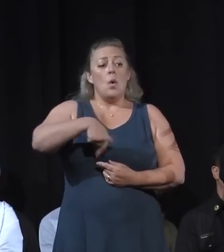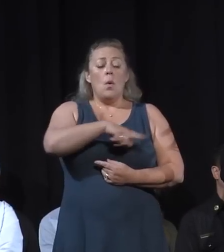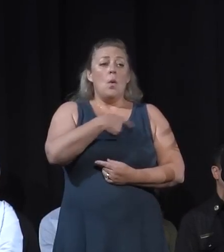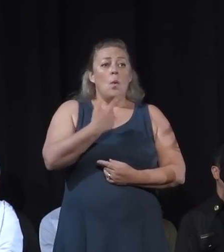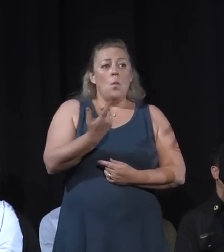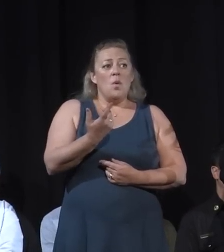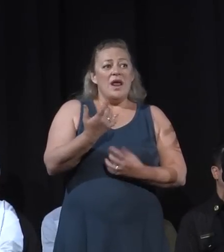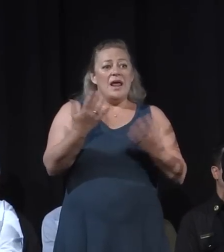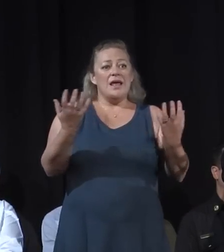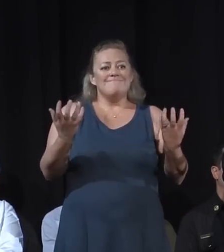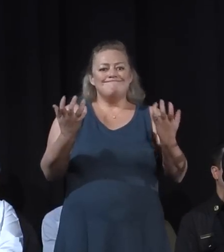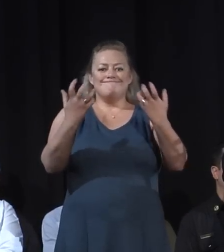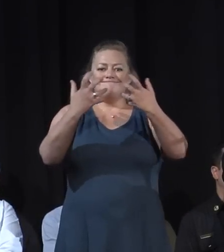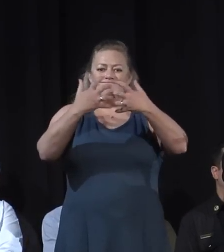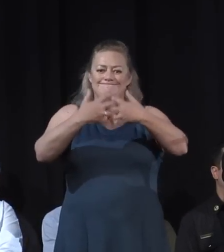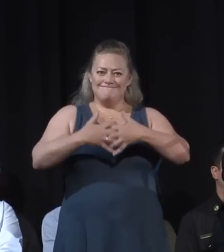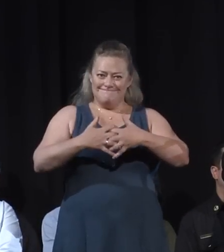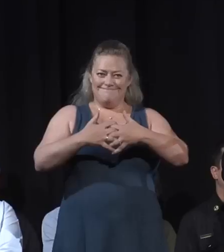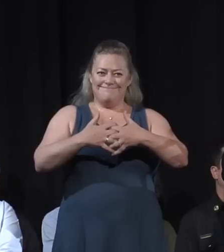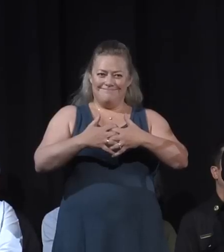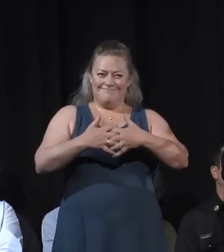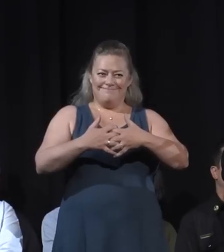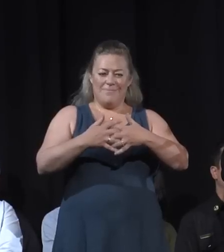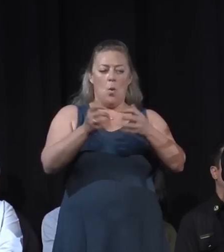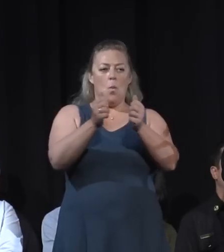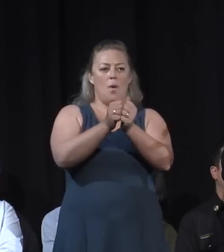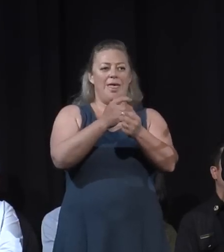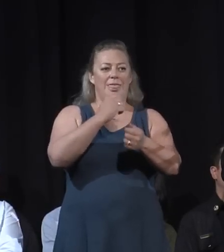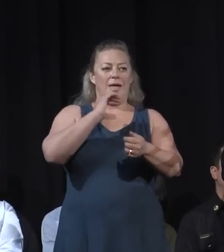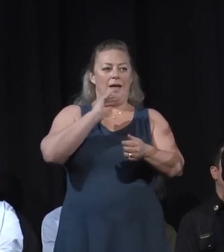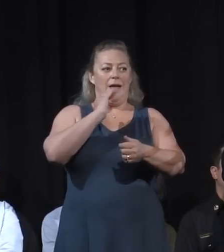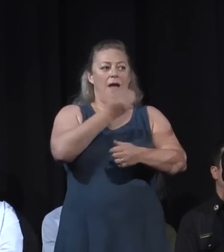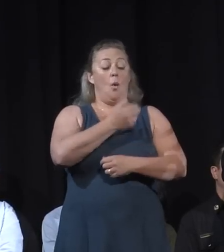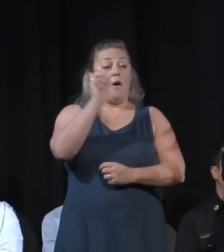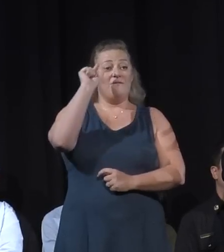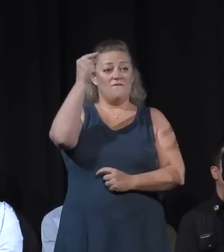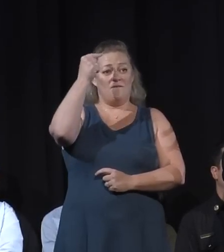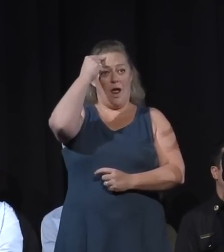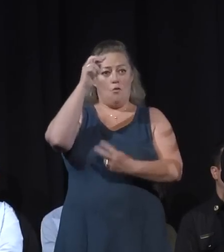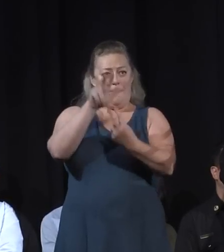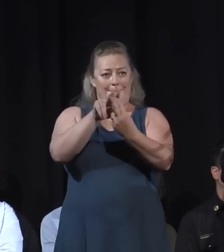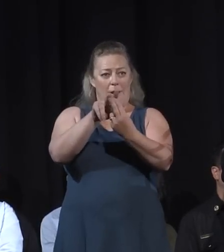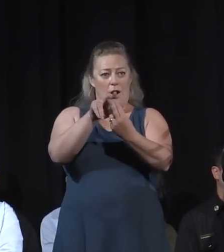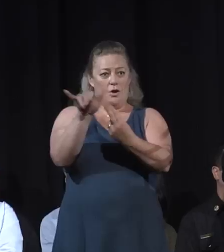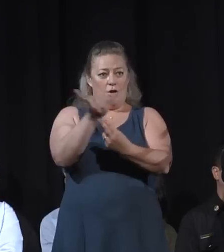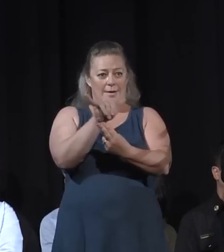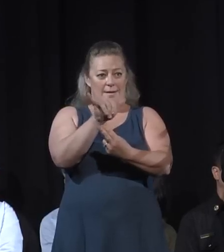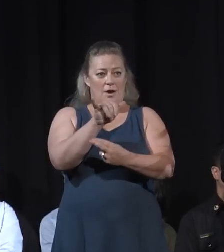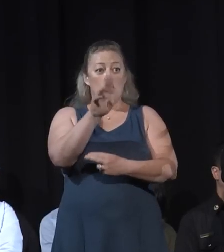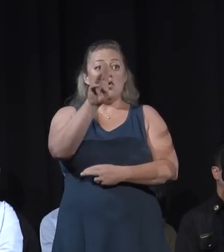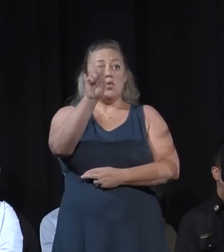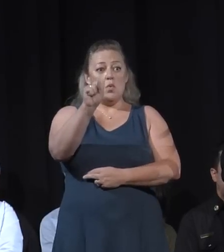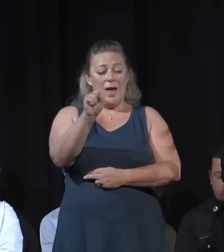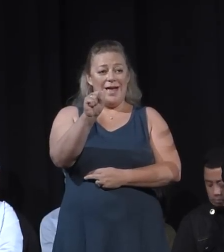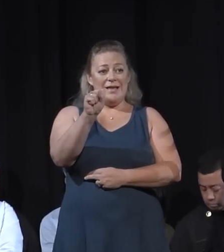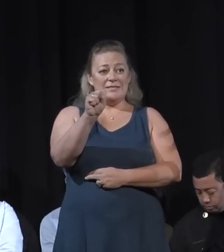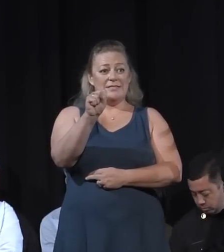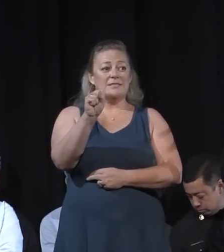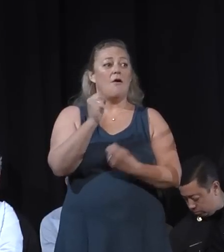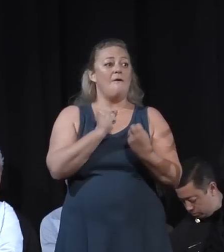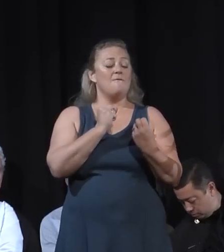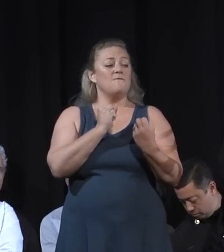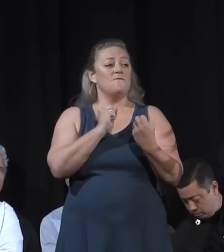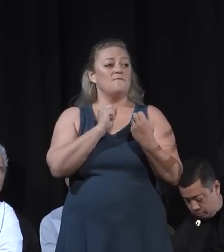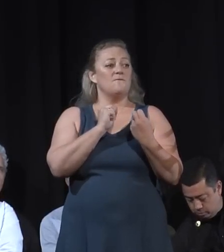commingled Unified Command with our federal partners yesterday. So United States Forest Service California Interagency Team